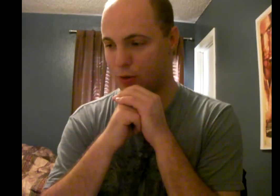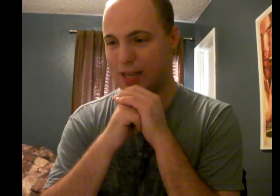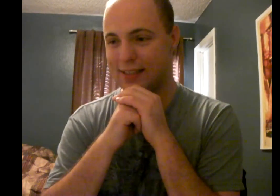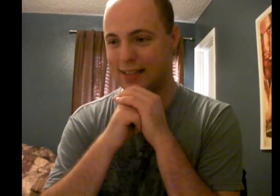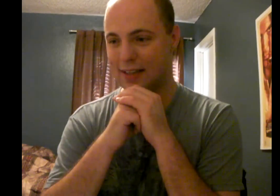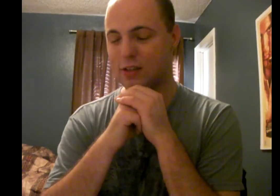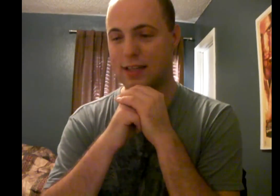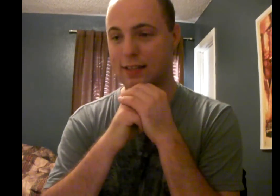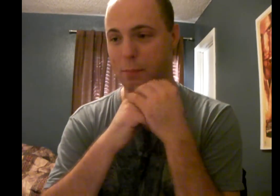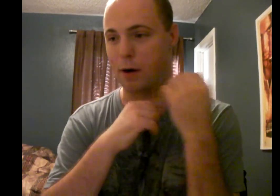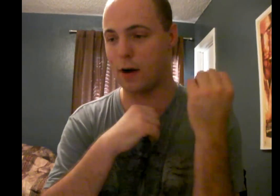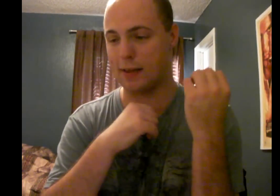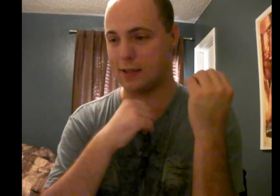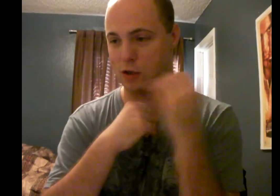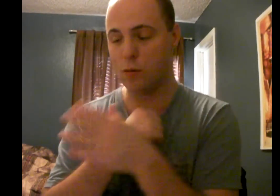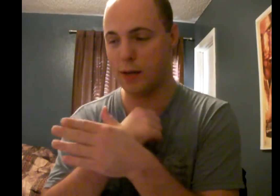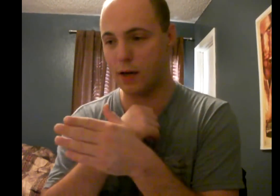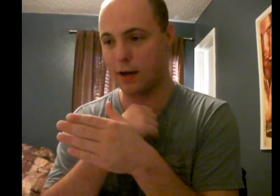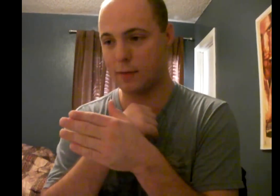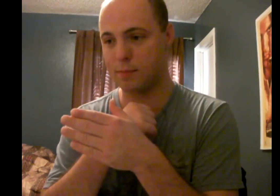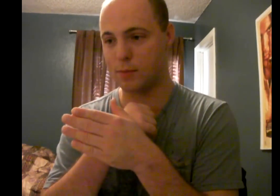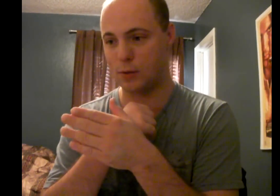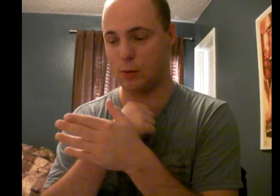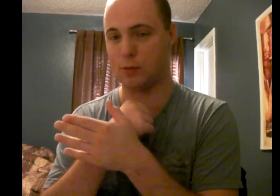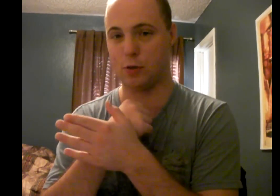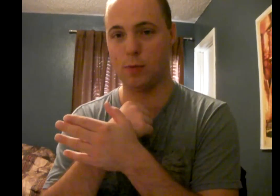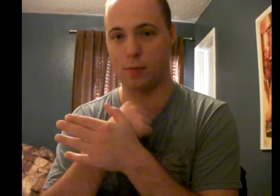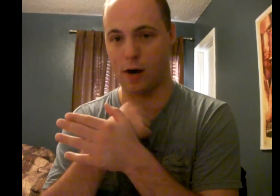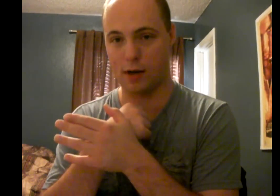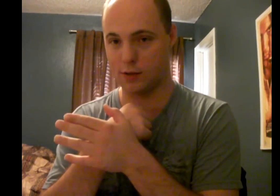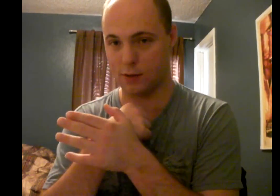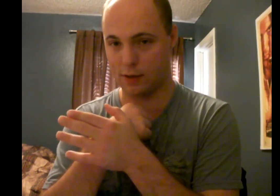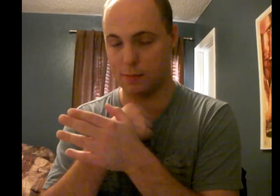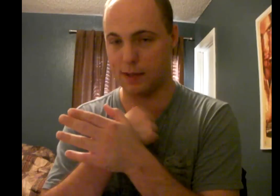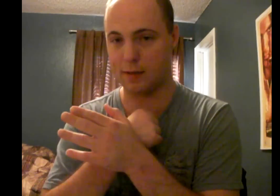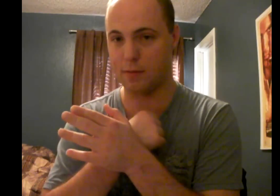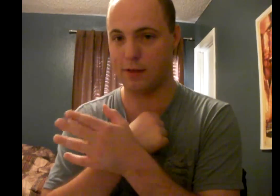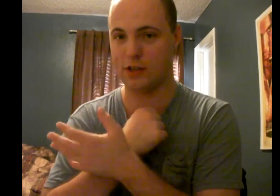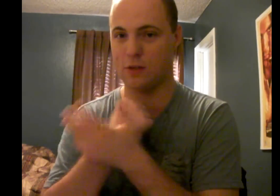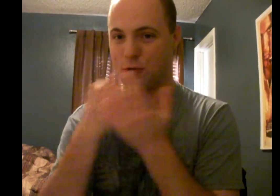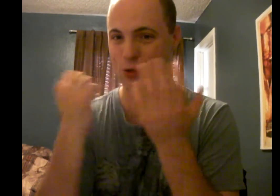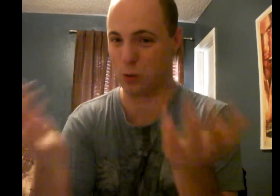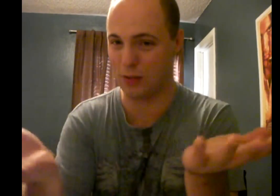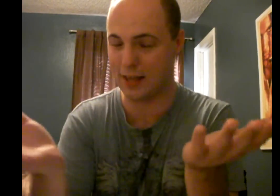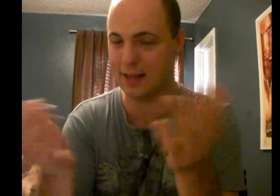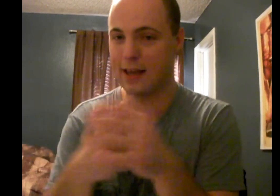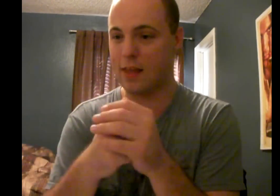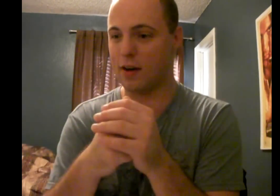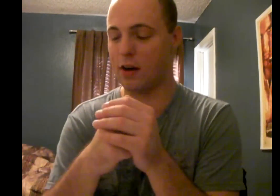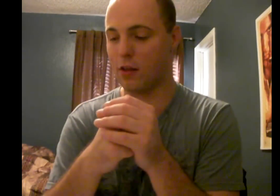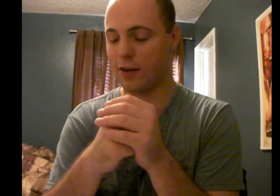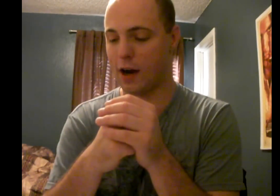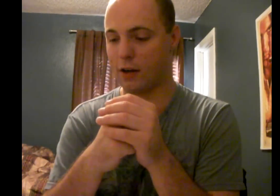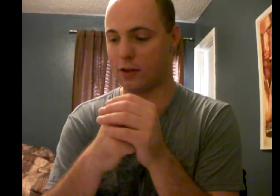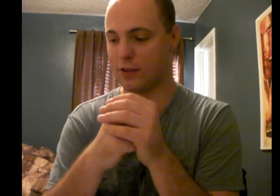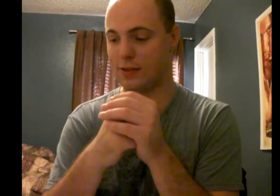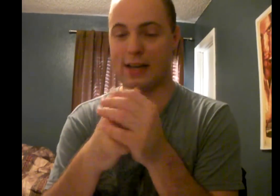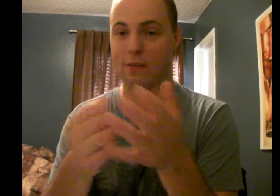You think... It looks like they zoom in on him. So, you presume the piranhas are going to come get him. But they should have showed that. Then another character, they